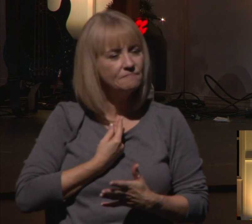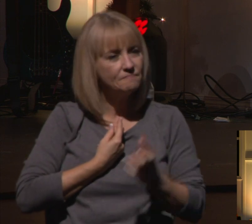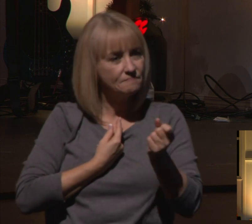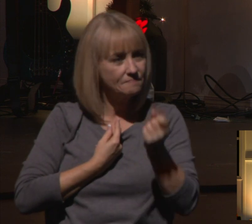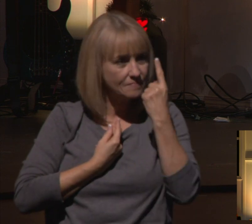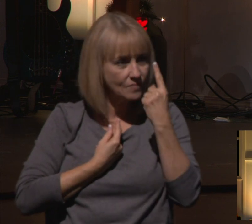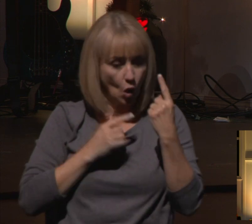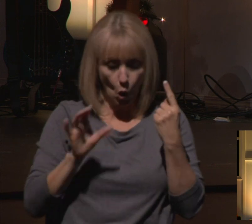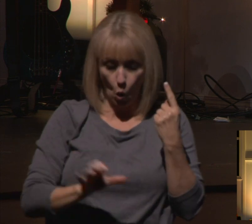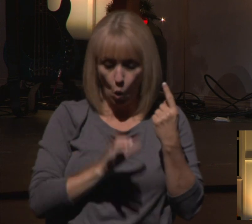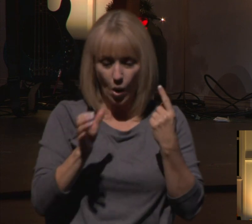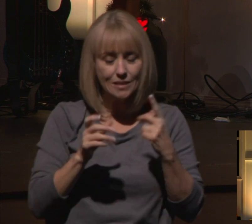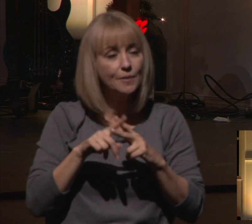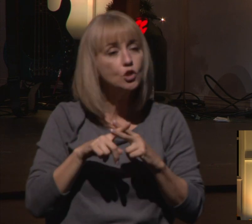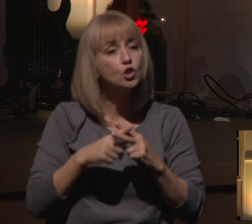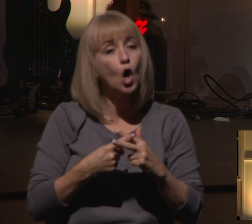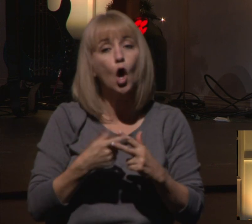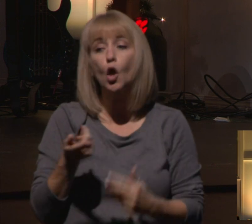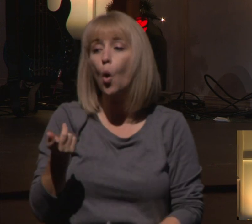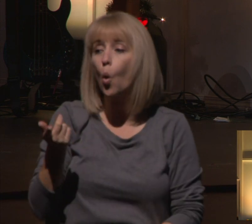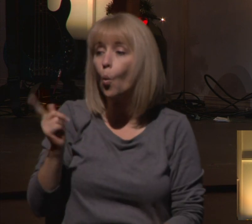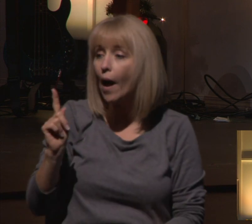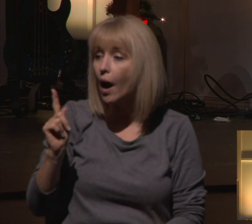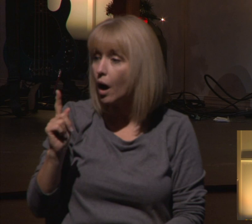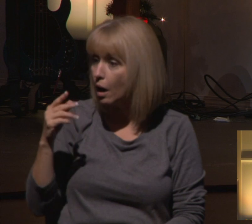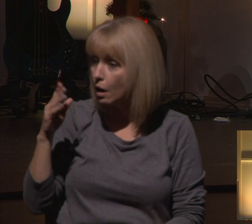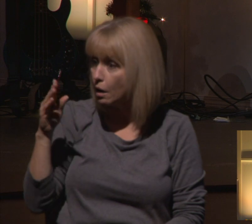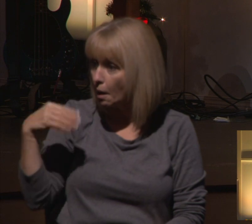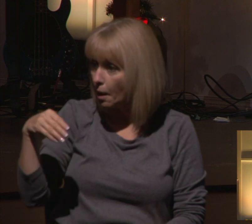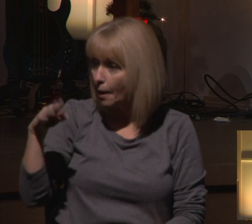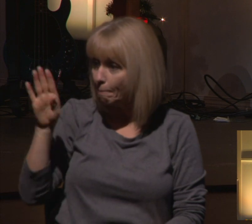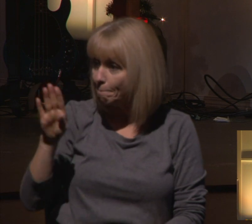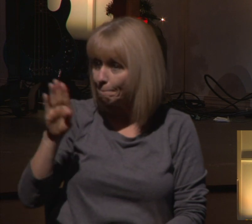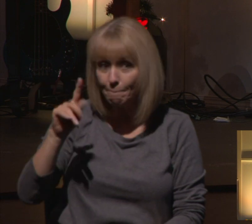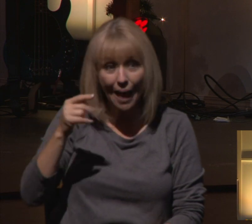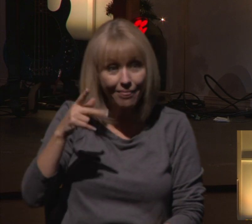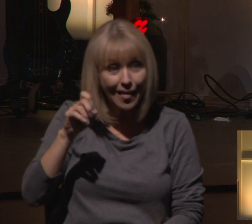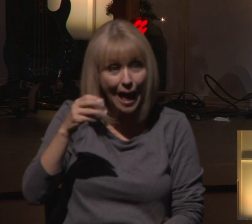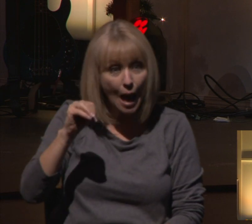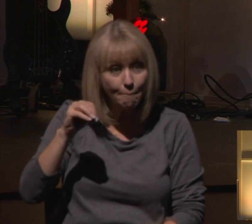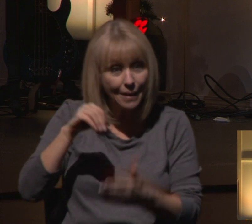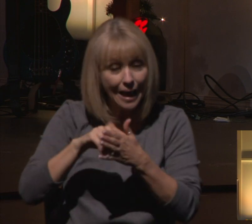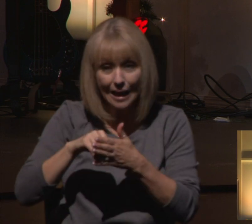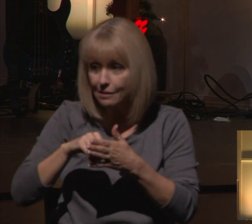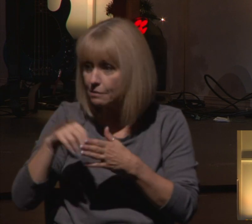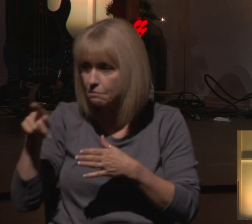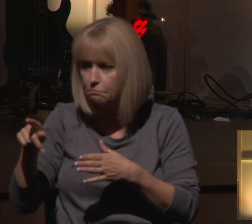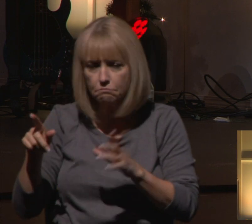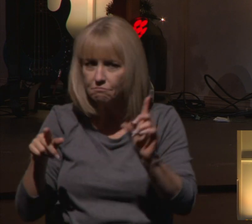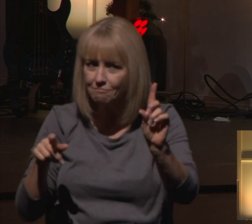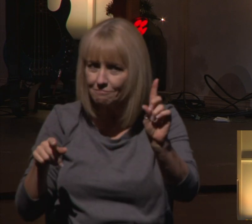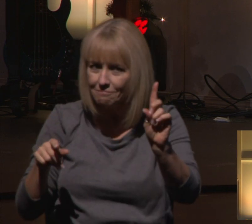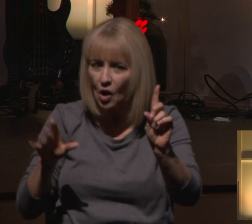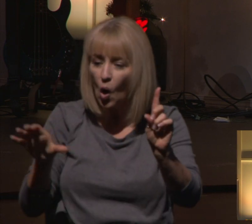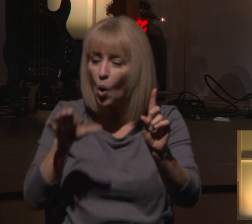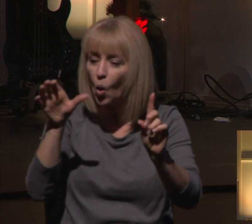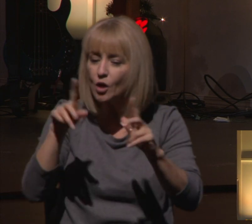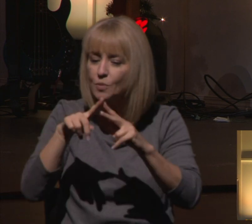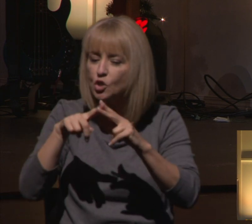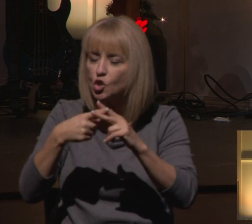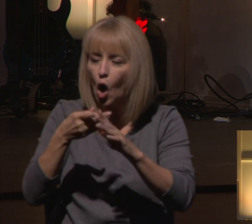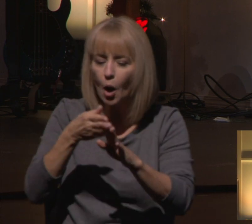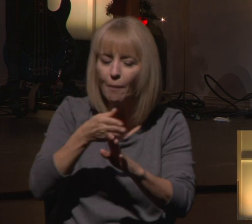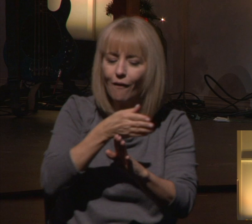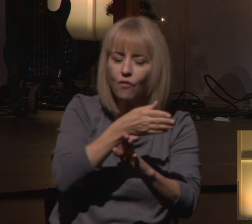in Bethlehem in a manger, but Christmas started hundreds of years before in the nation of Israel. when God came to a people